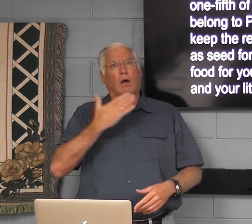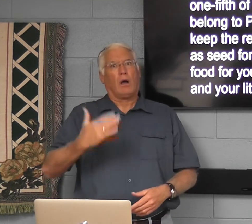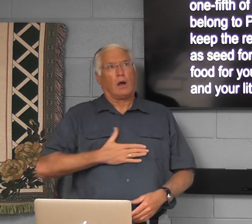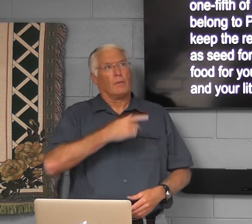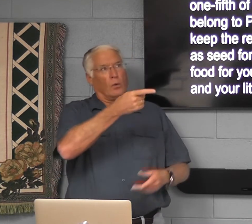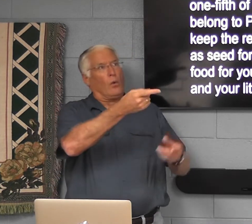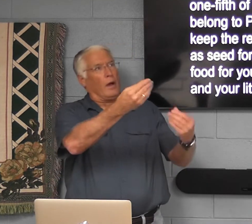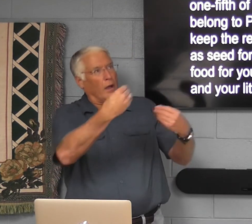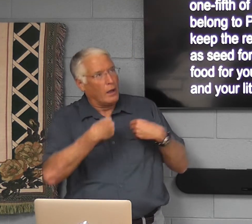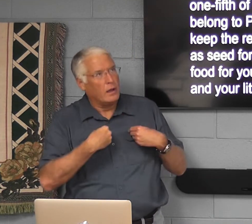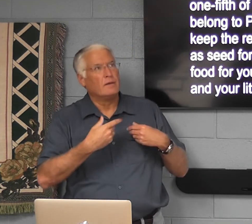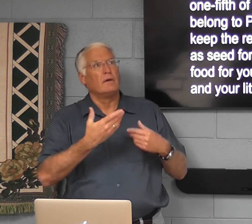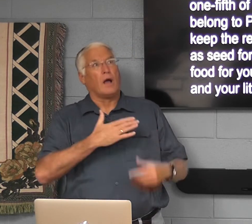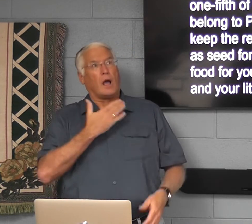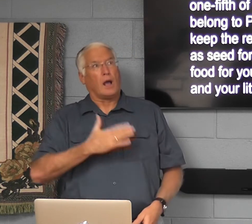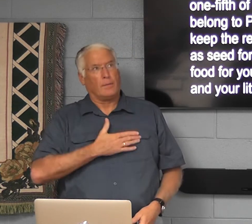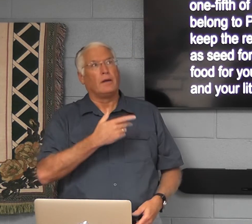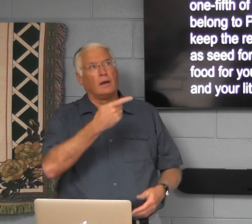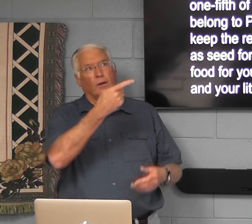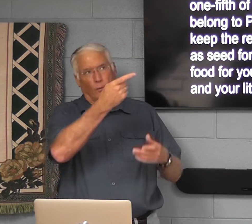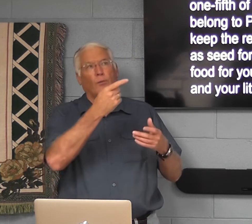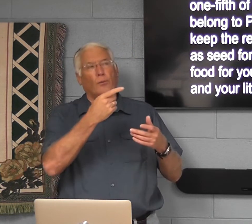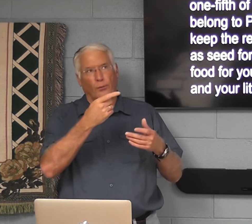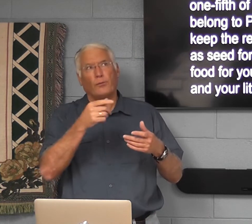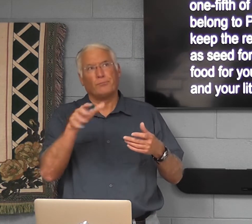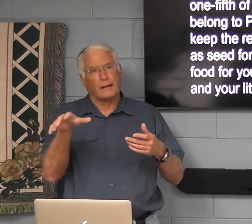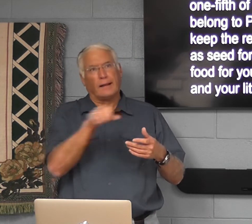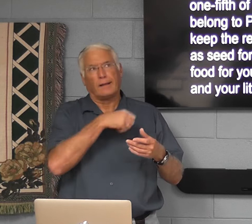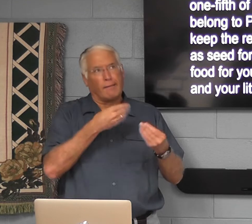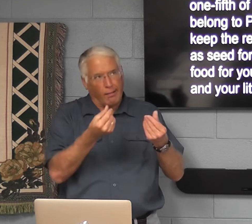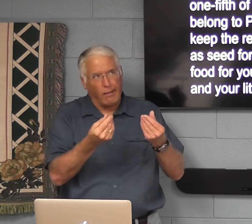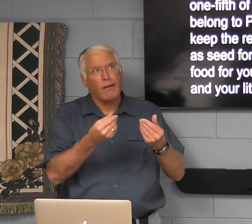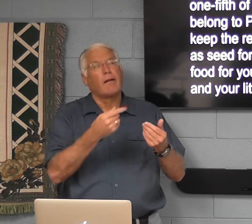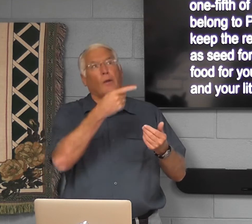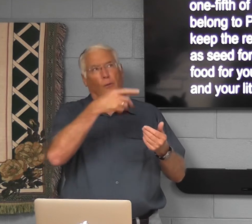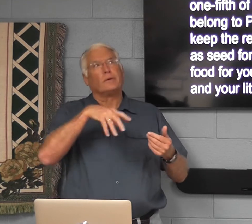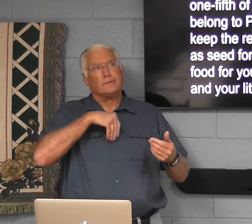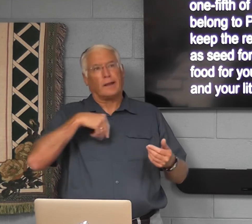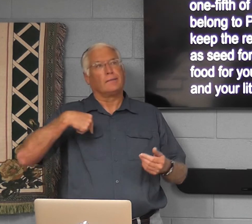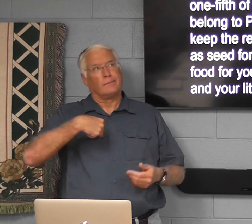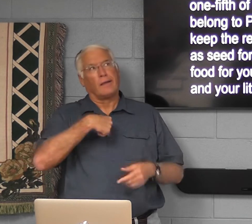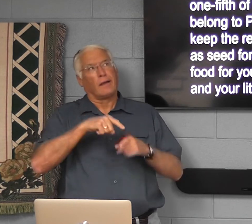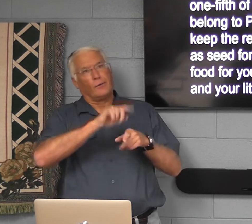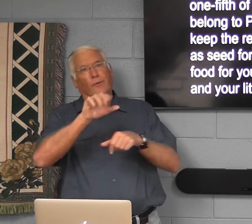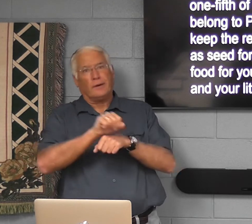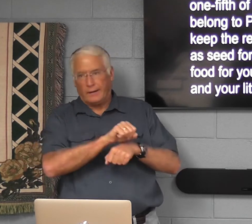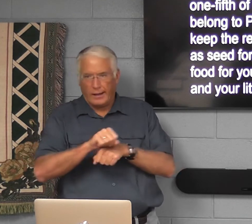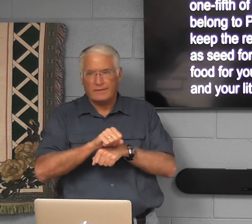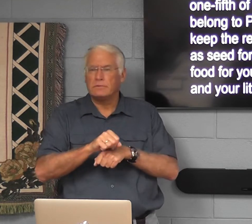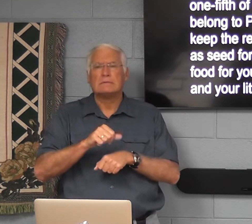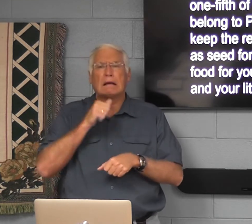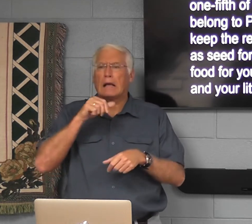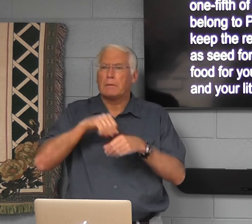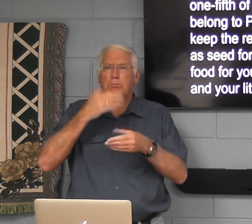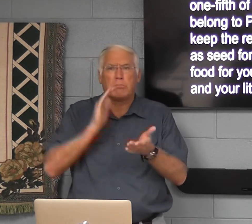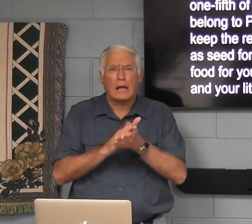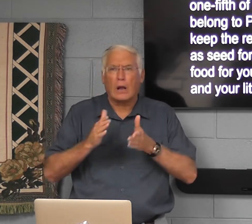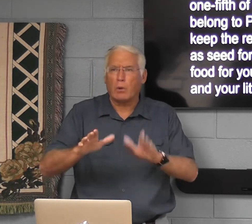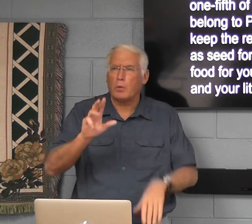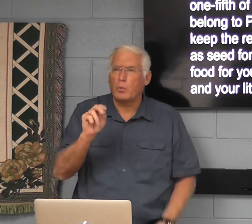But they were grateful that Joseph had taken, you know, accepted